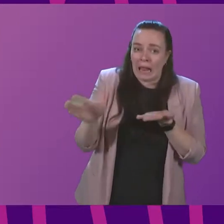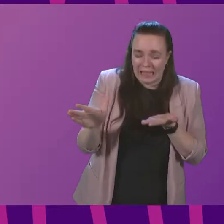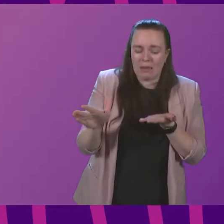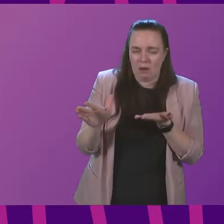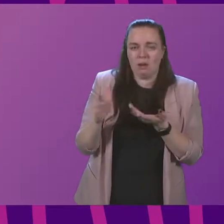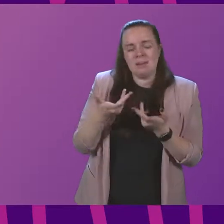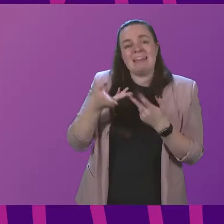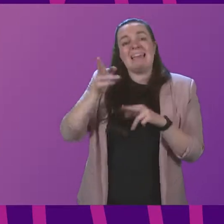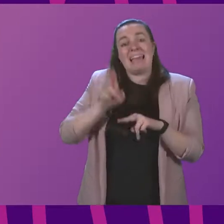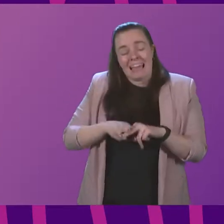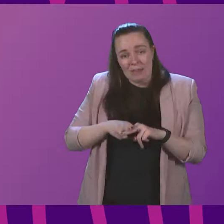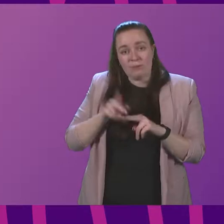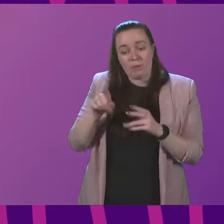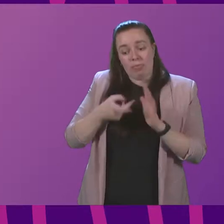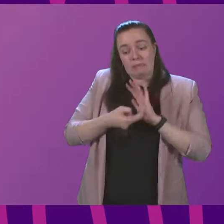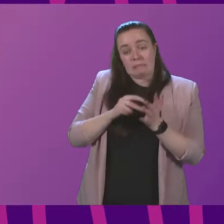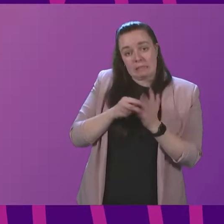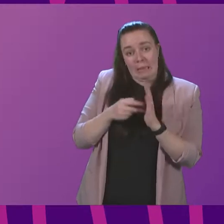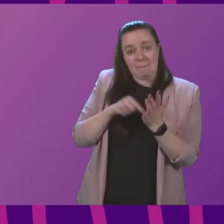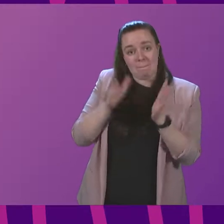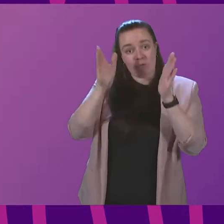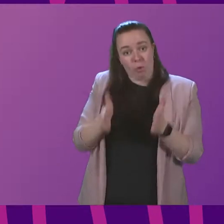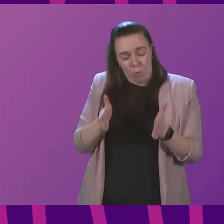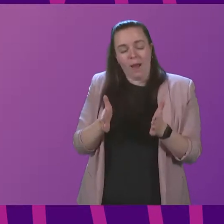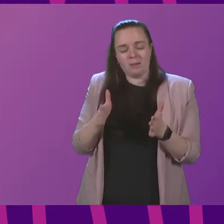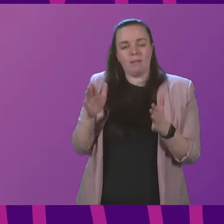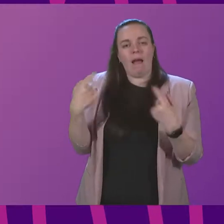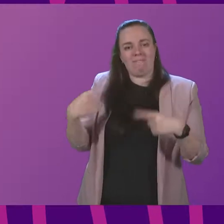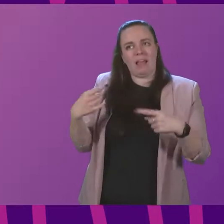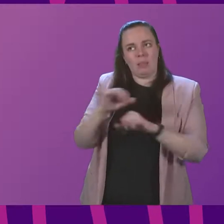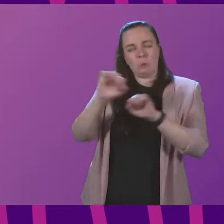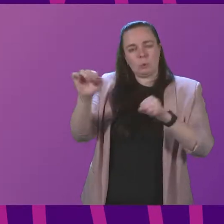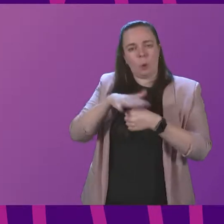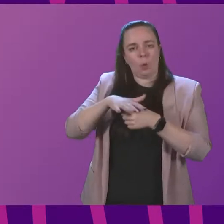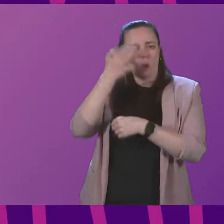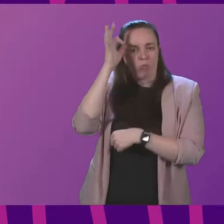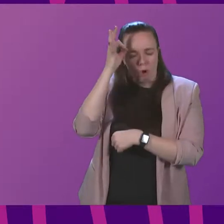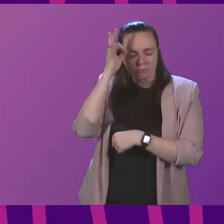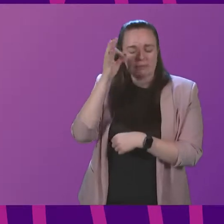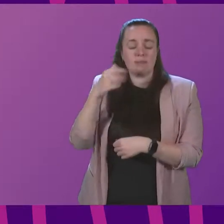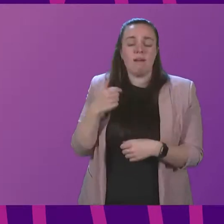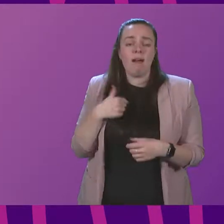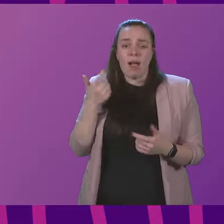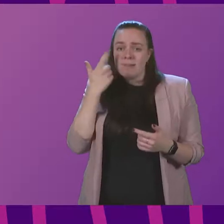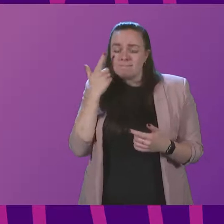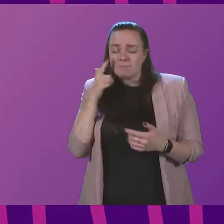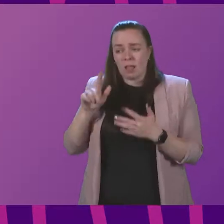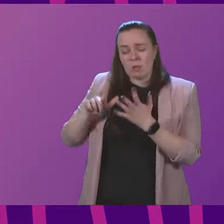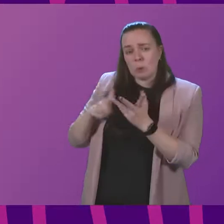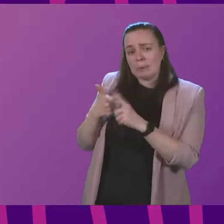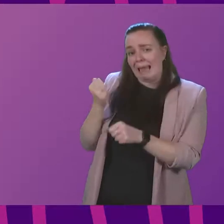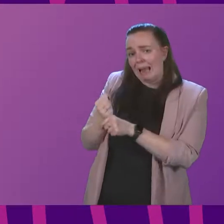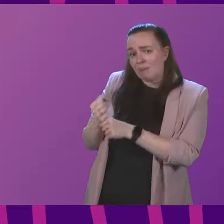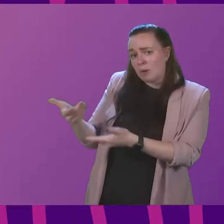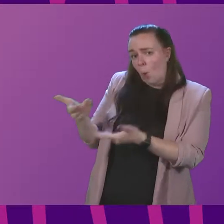should the terms of the scheme be required, they are available to local authorities. I will look with care at what the United Kingdom Government